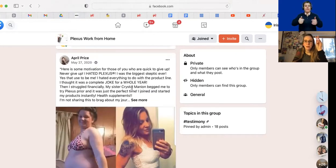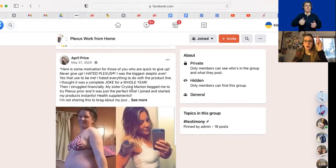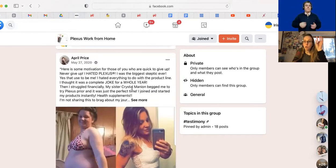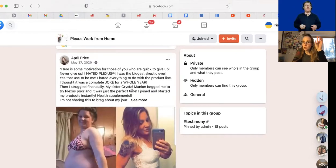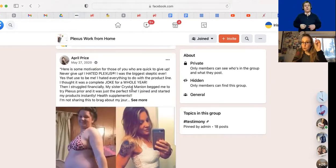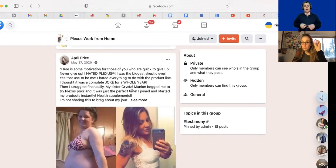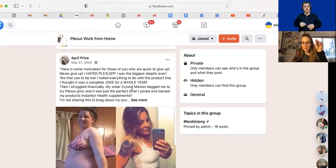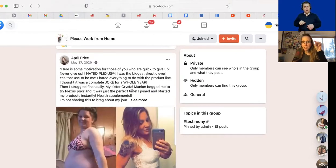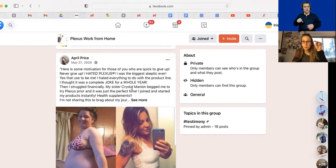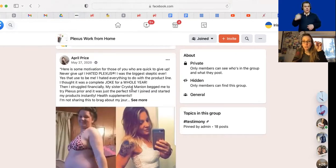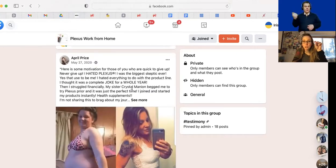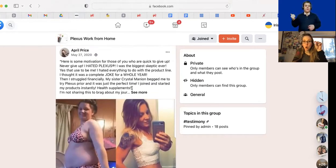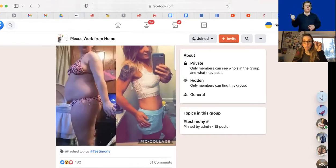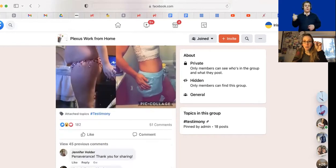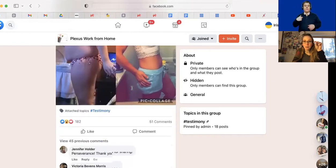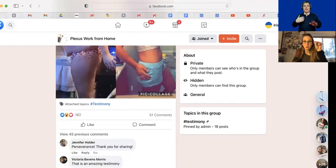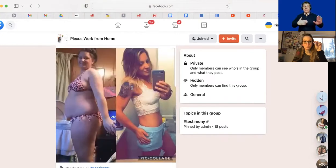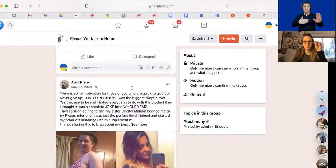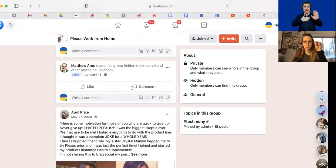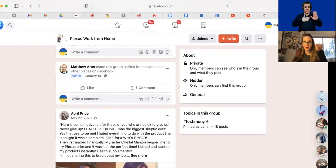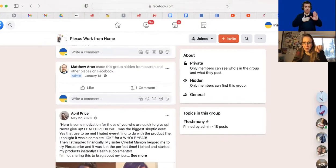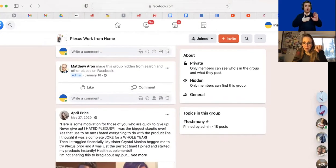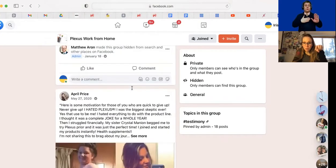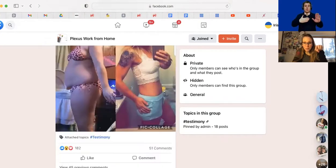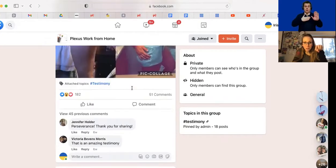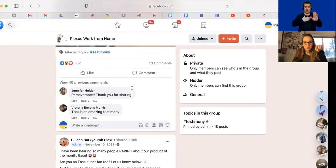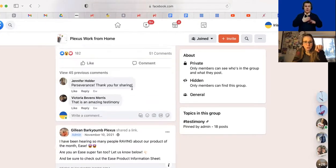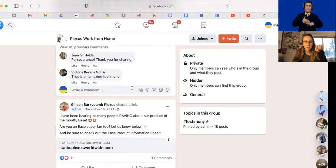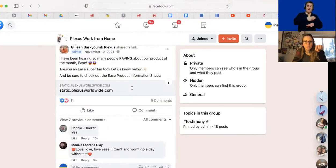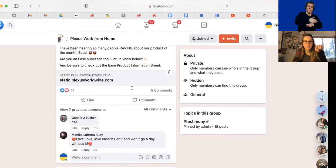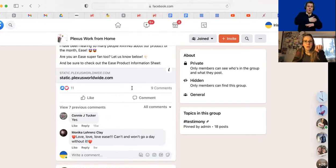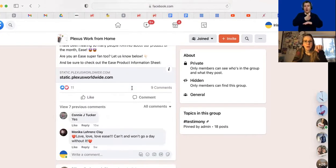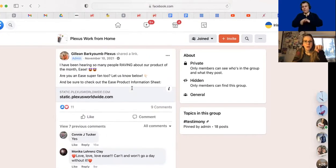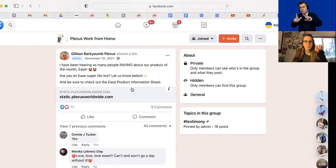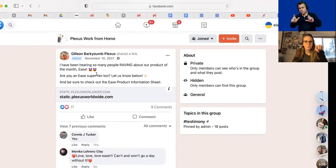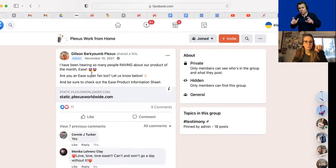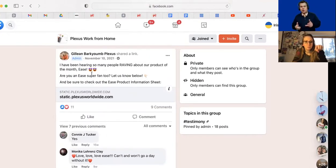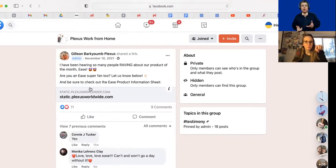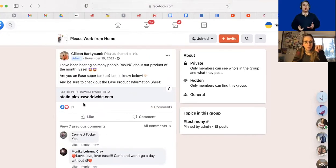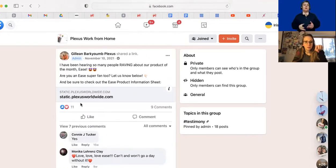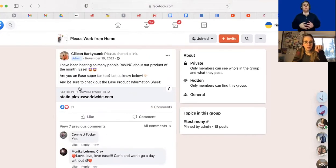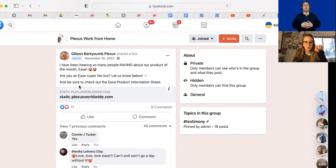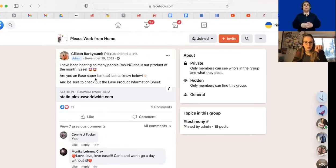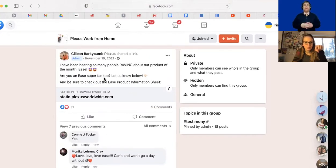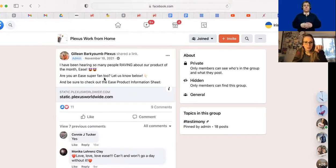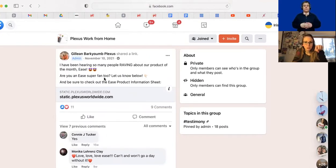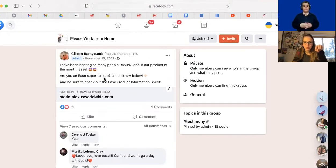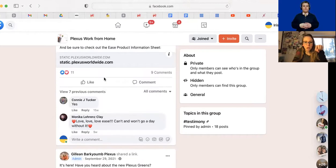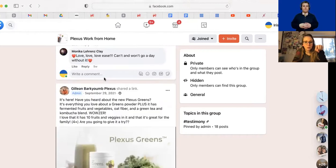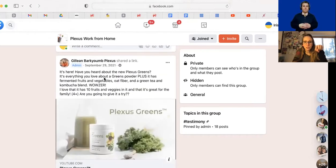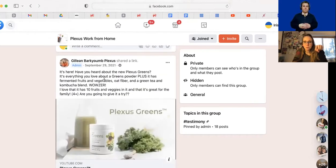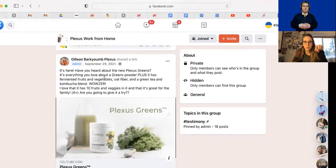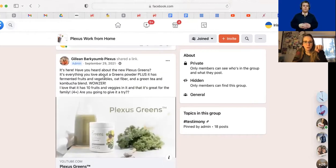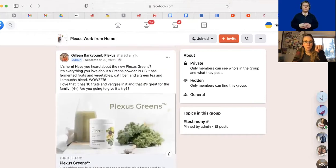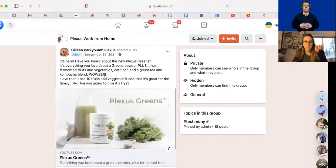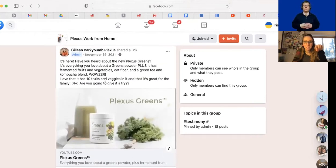um, also testimonies are in here. There's before and after pictures. Um, there is just,